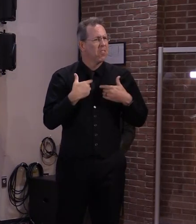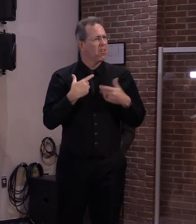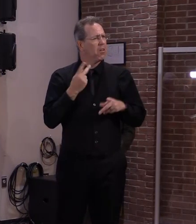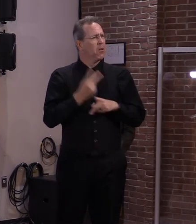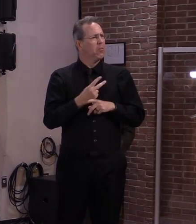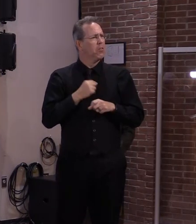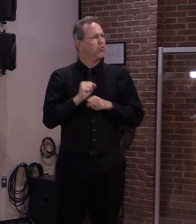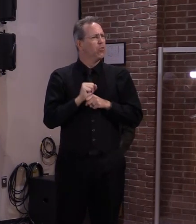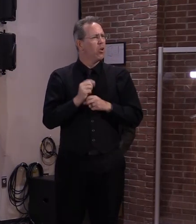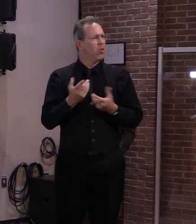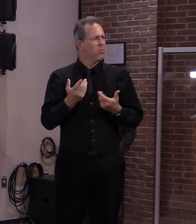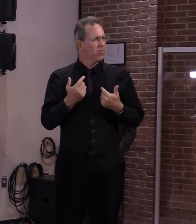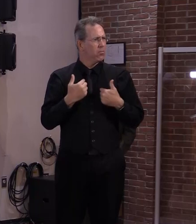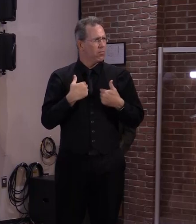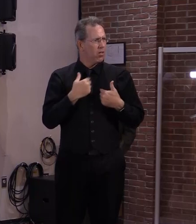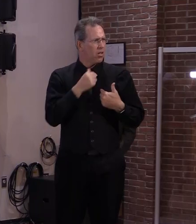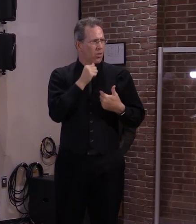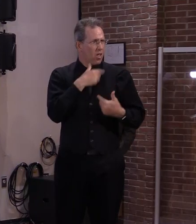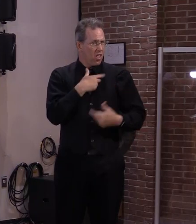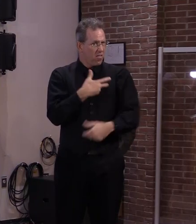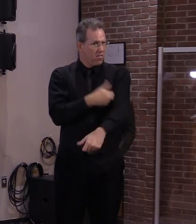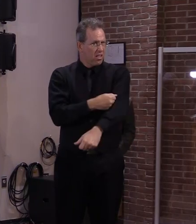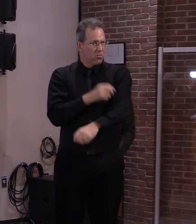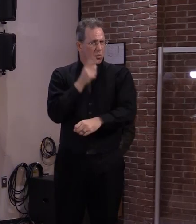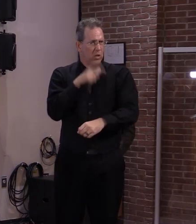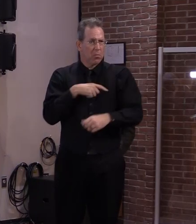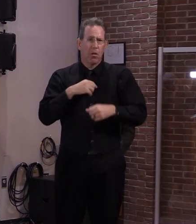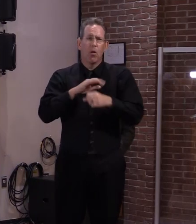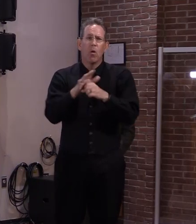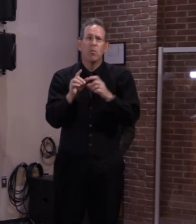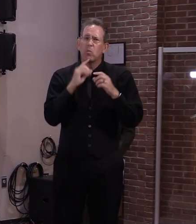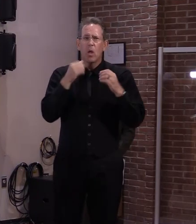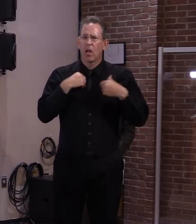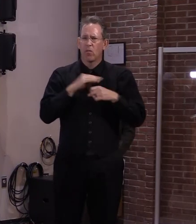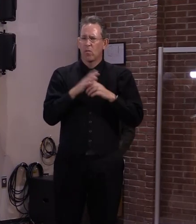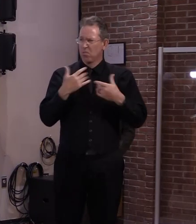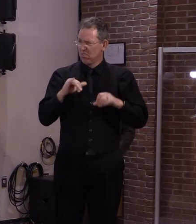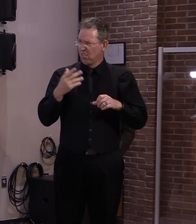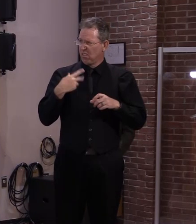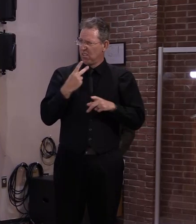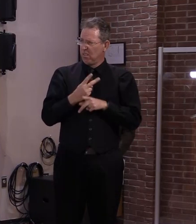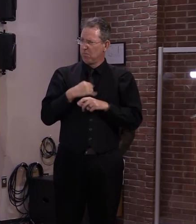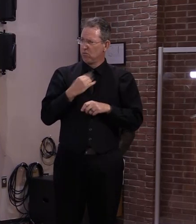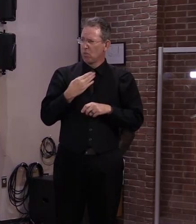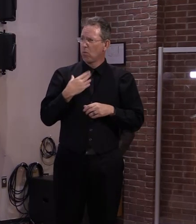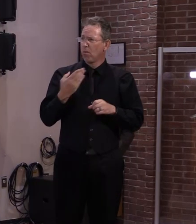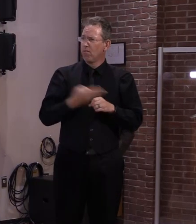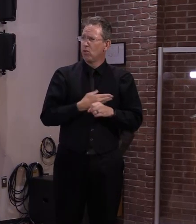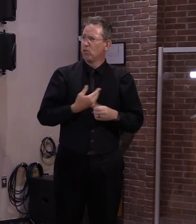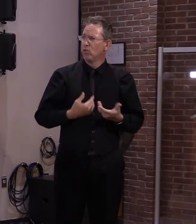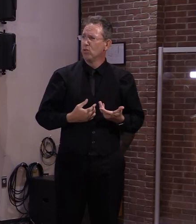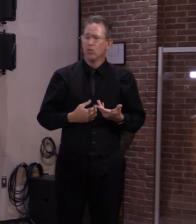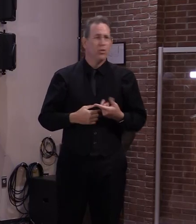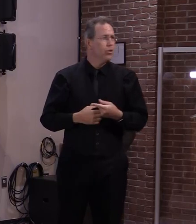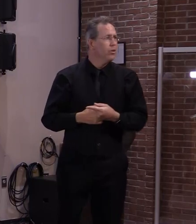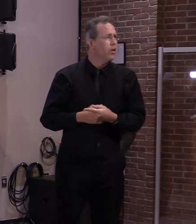is that an acceptable alternative i think that's going to be another one of those tests real life test cases